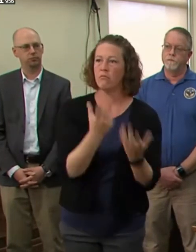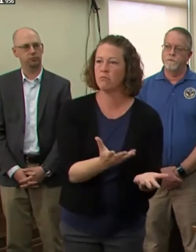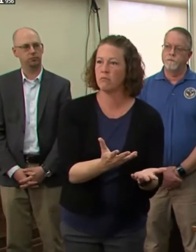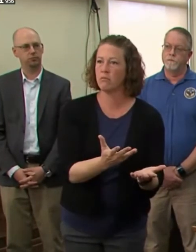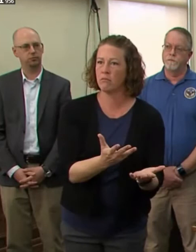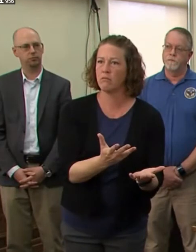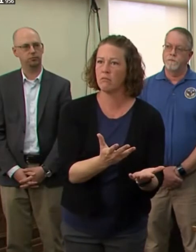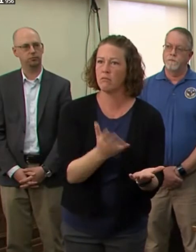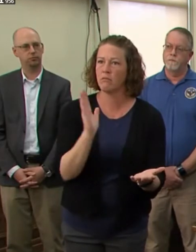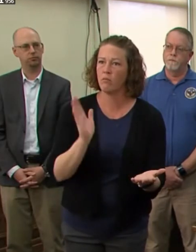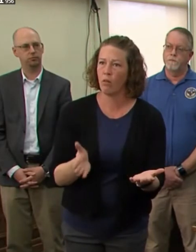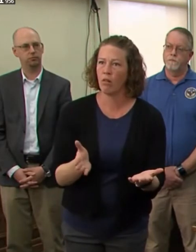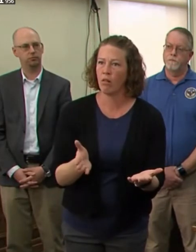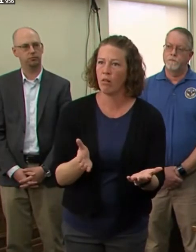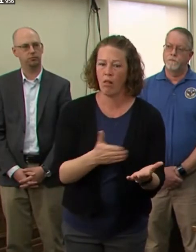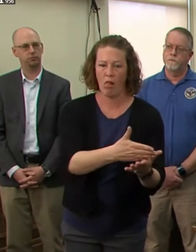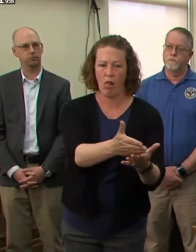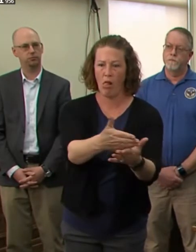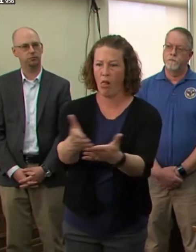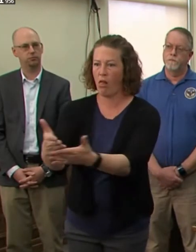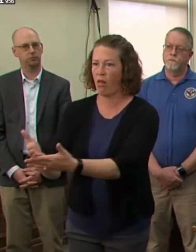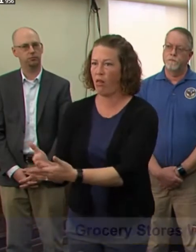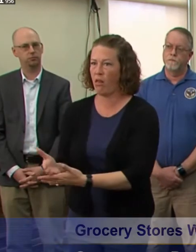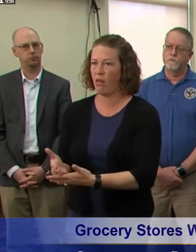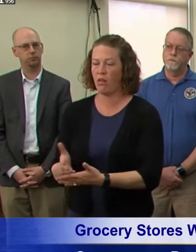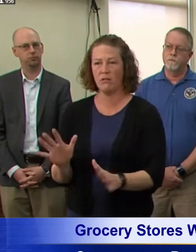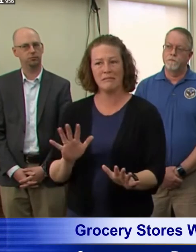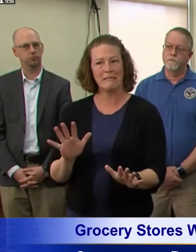putting at risk the people that they care for.